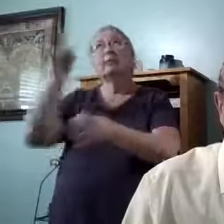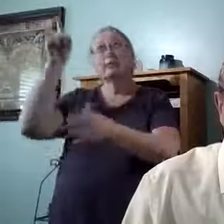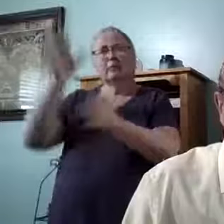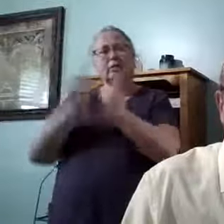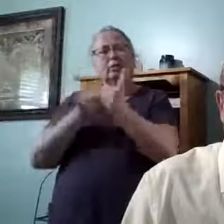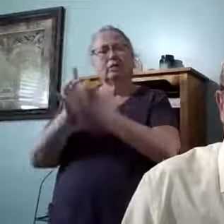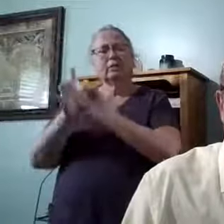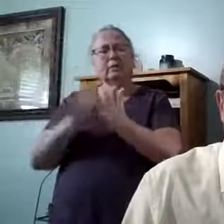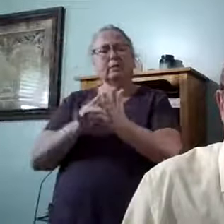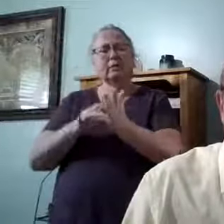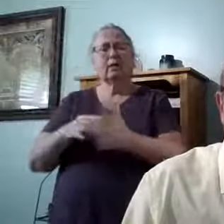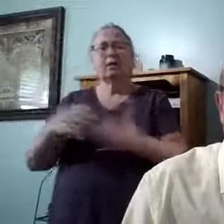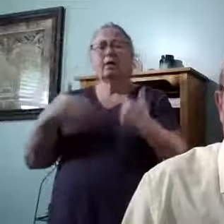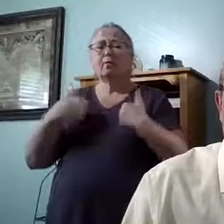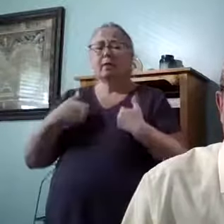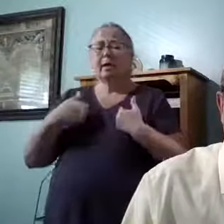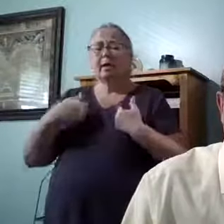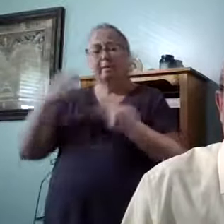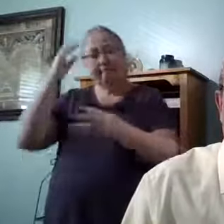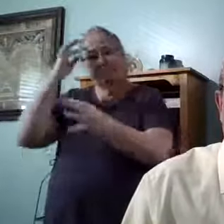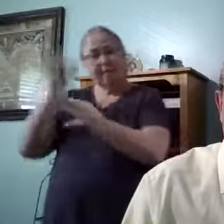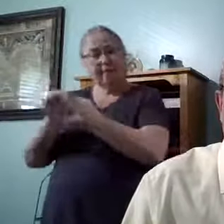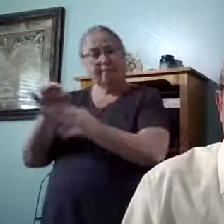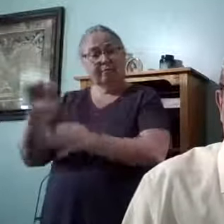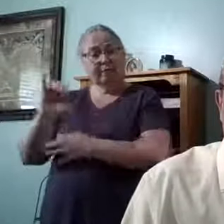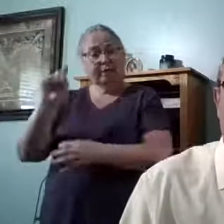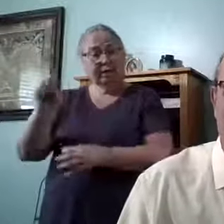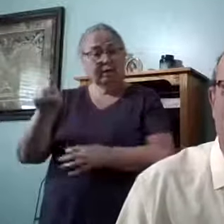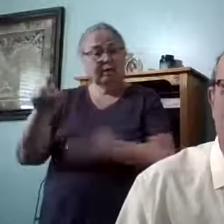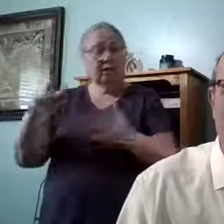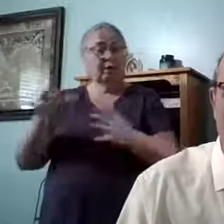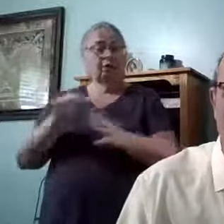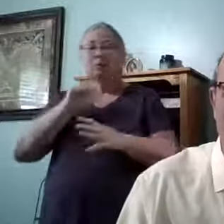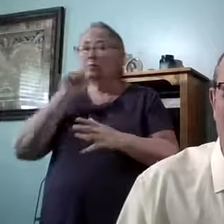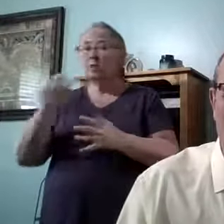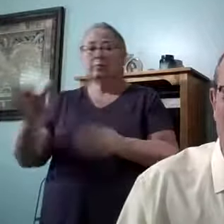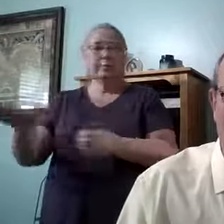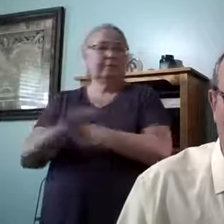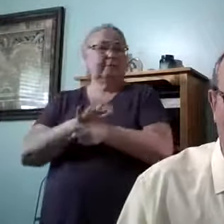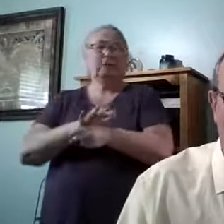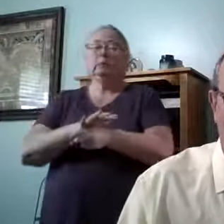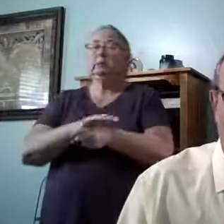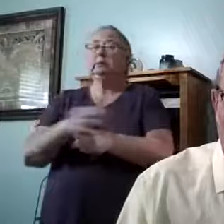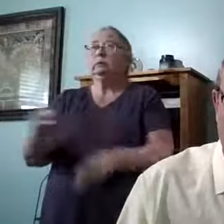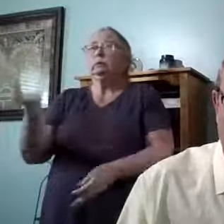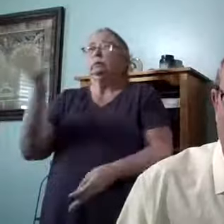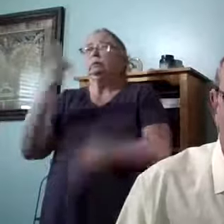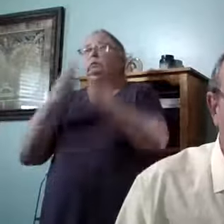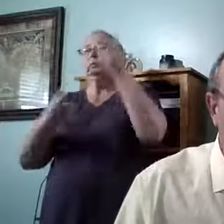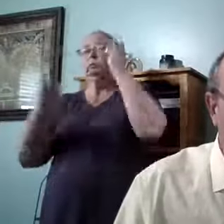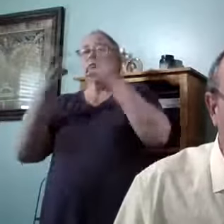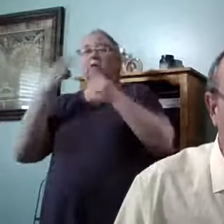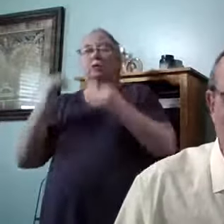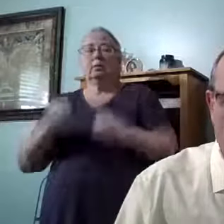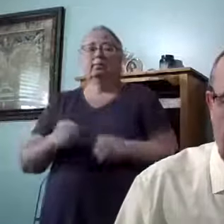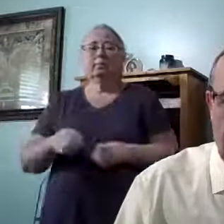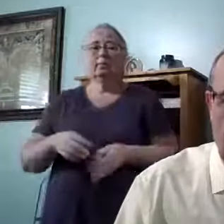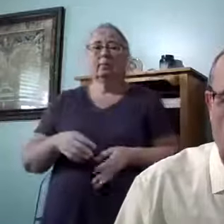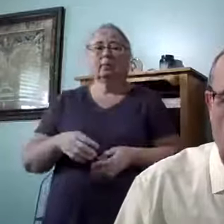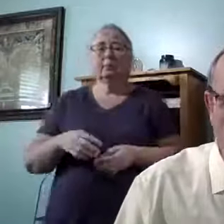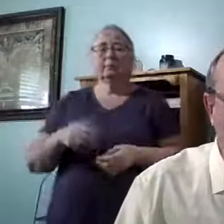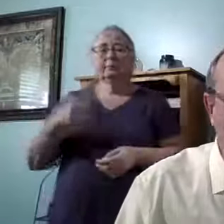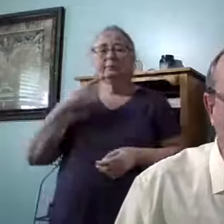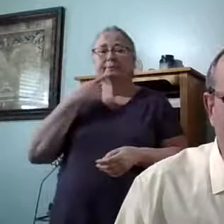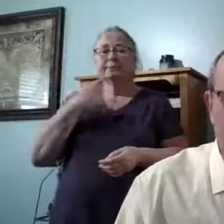You know, if we've got that faith, like we should have, we won't be consumed with worry. And I want to, I want to